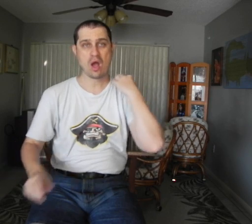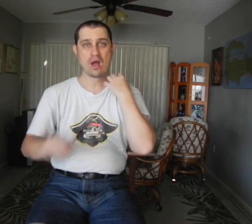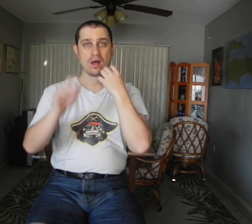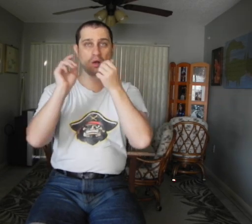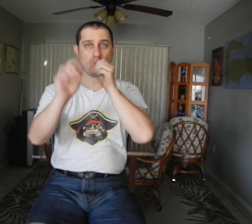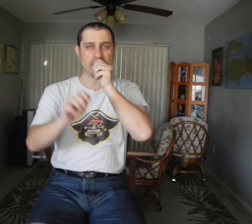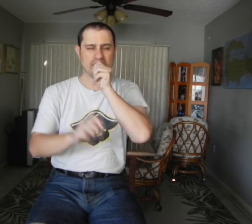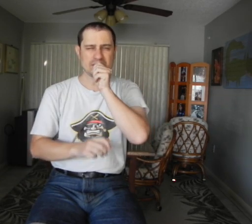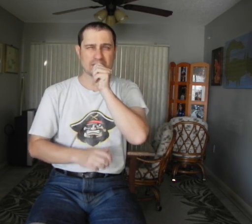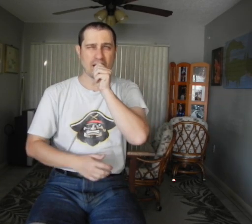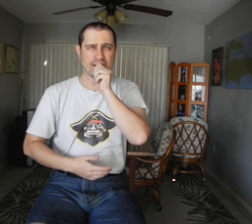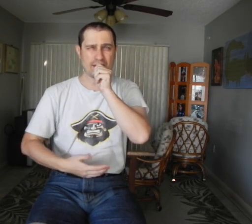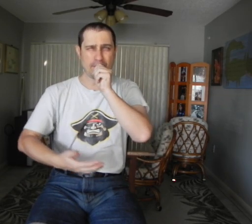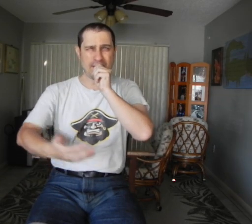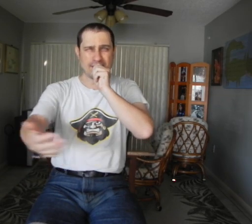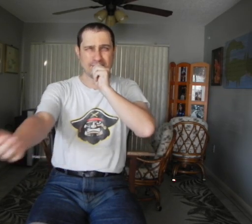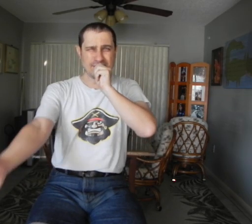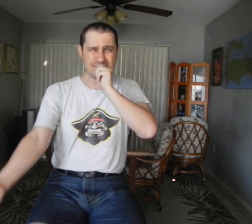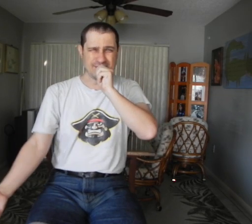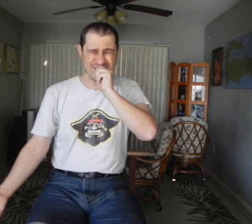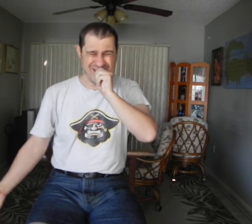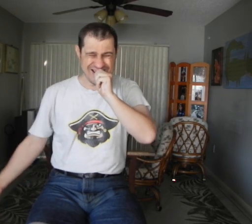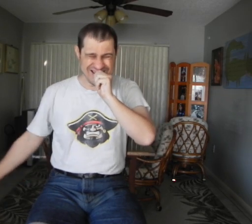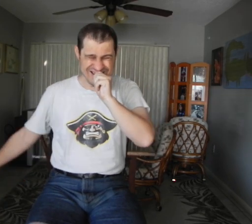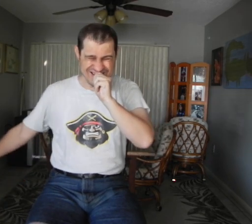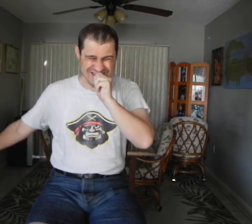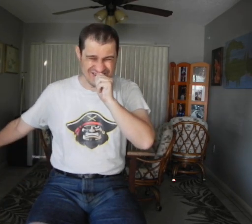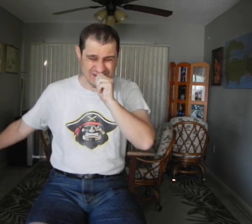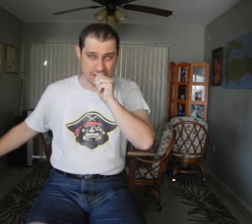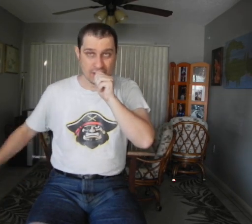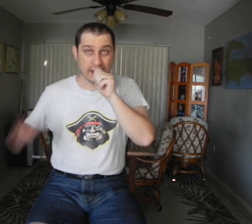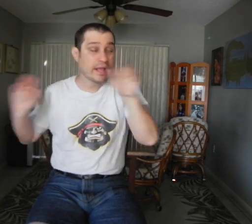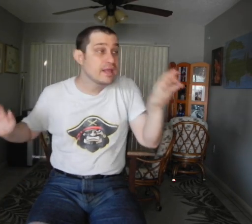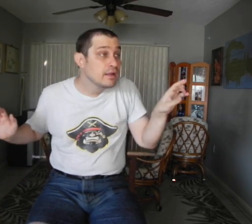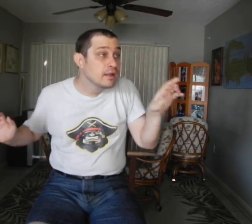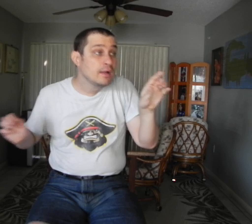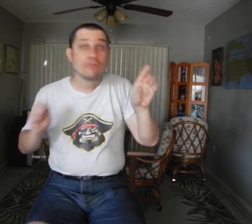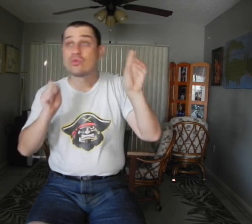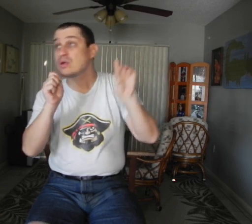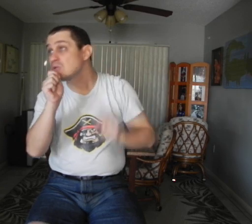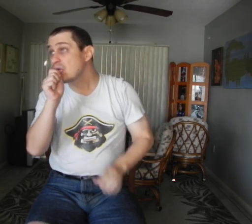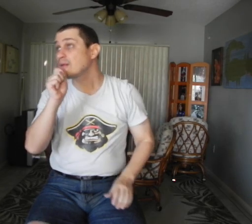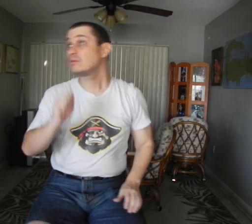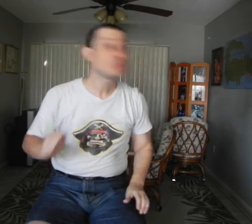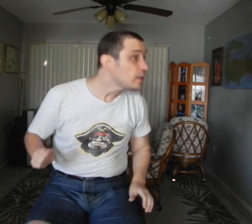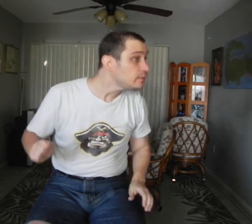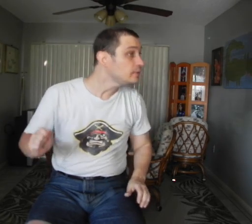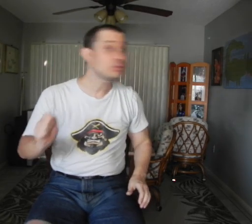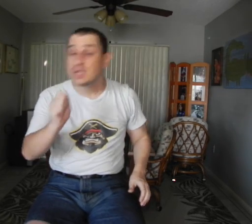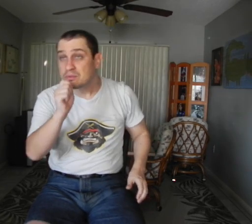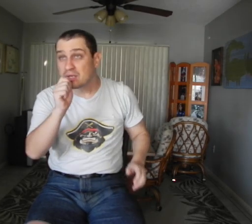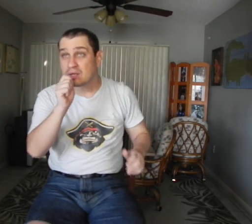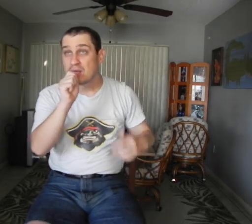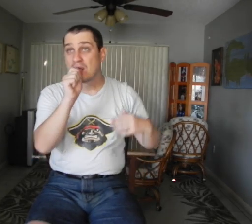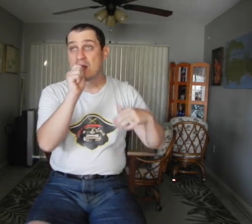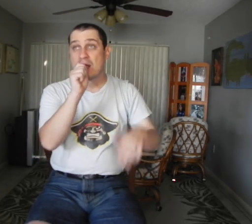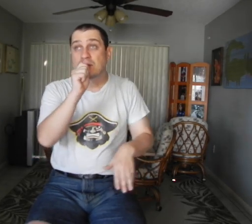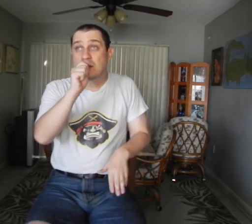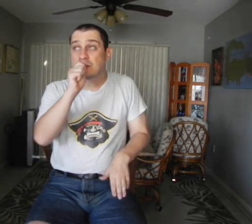We don't talk about my room Hey! We don't live in fear We don't start a room as humbling I can always hear